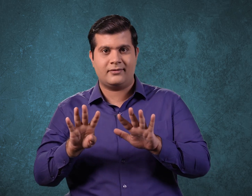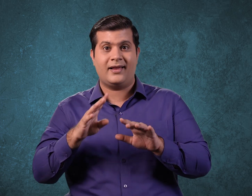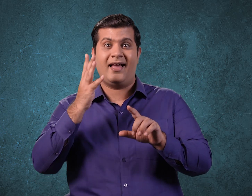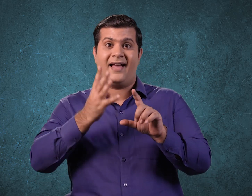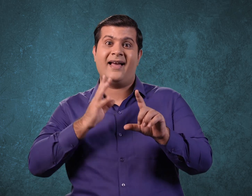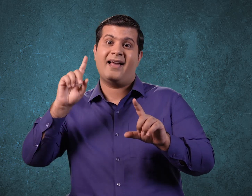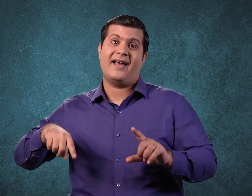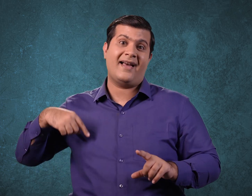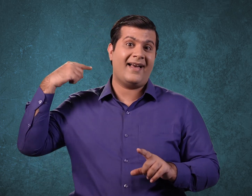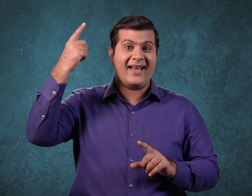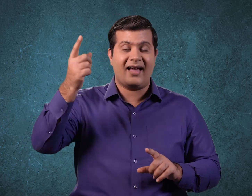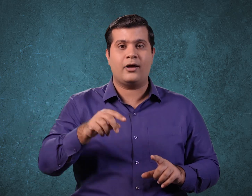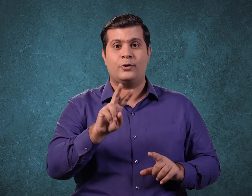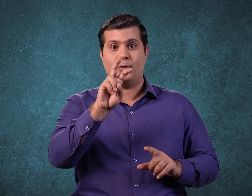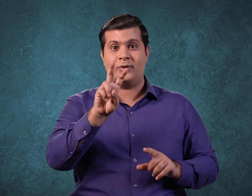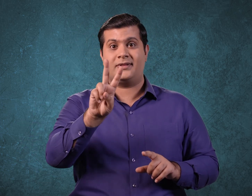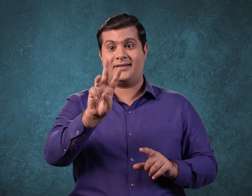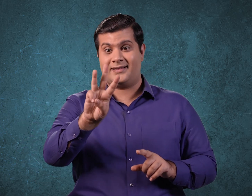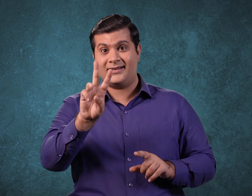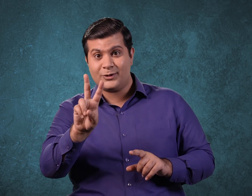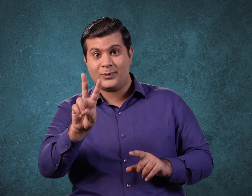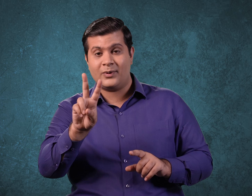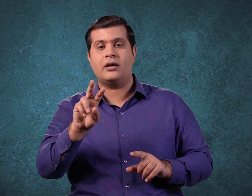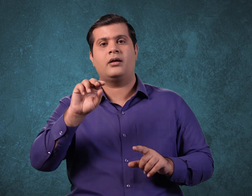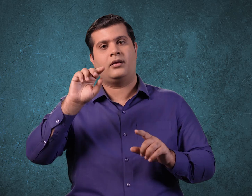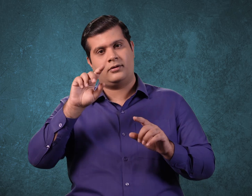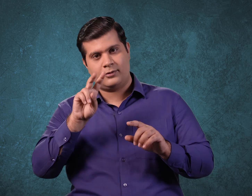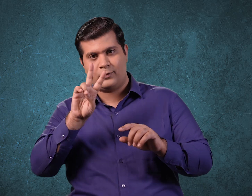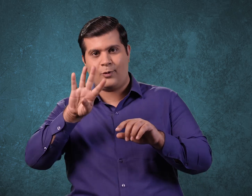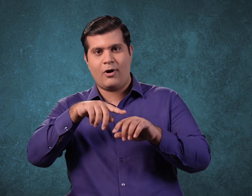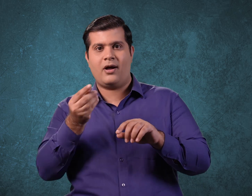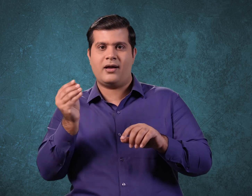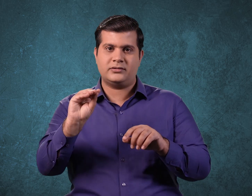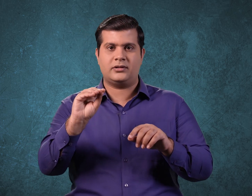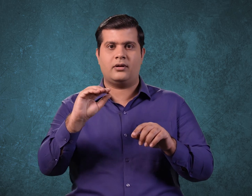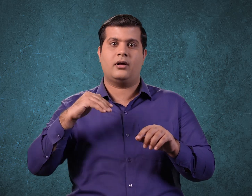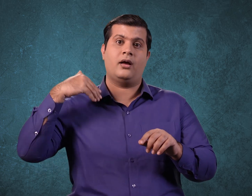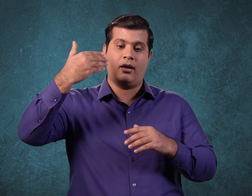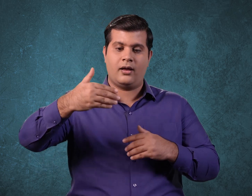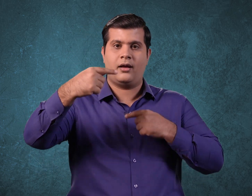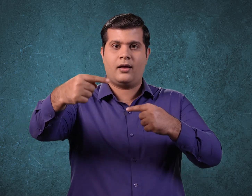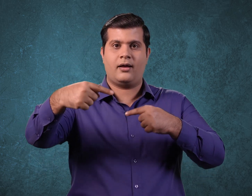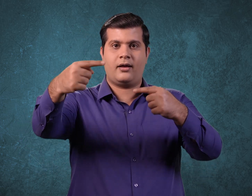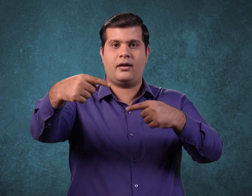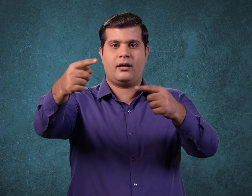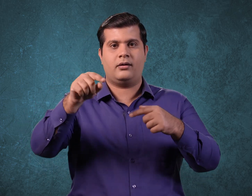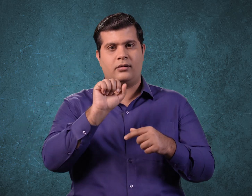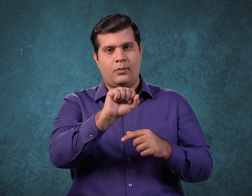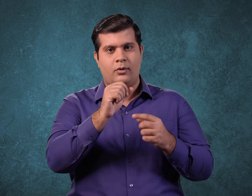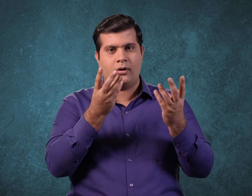Again, after 4 years, in 2032, we add another extra day and keep following this pattern. It is all